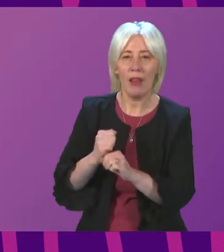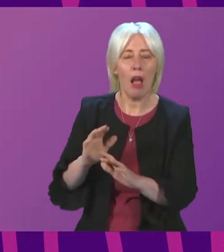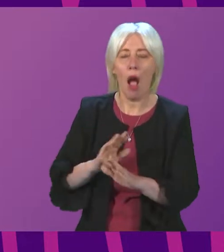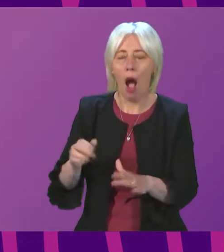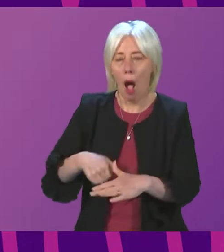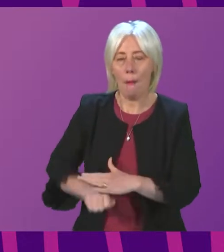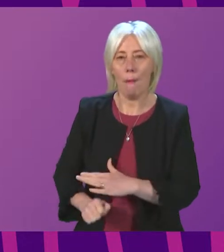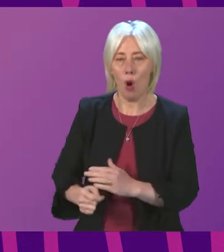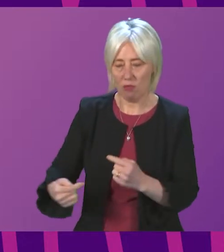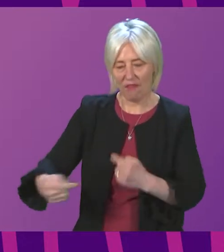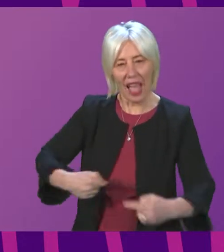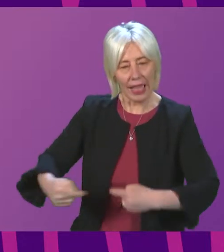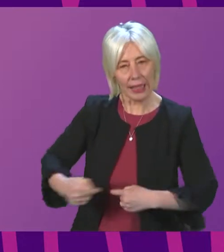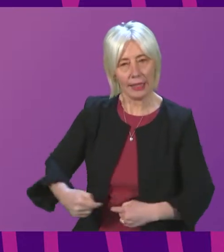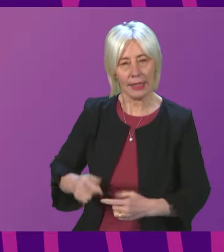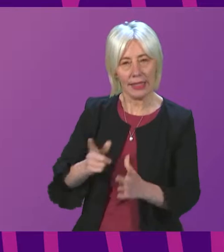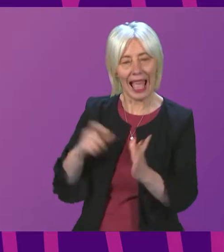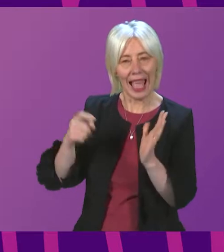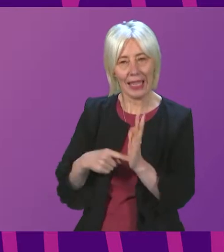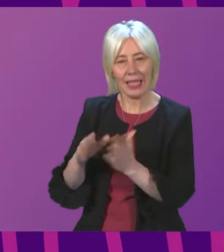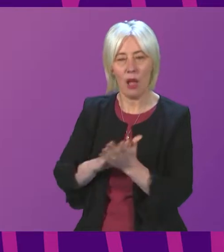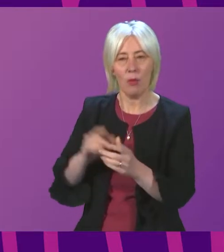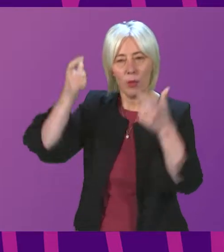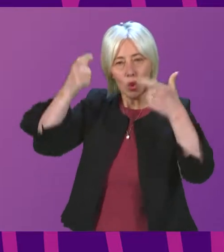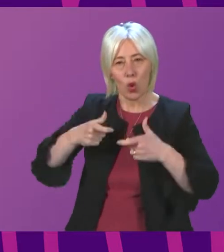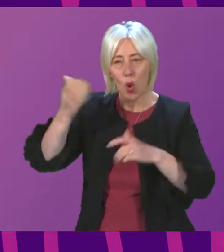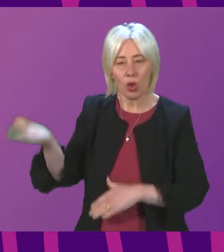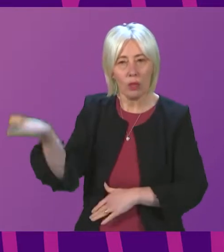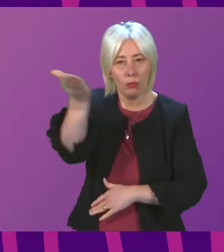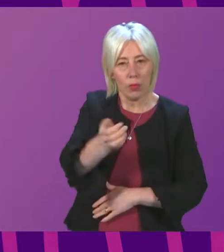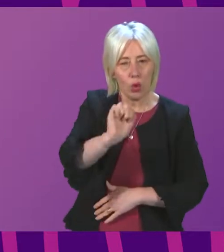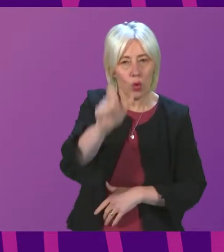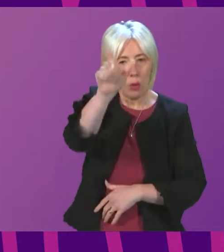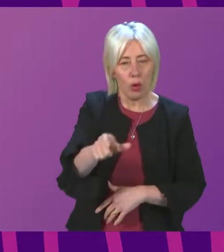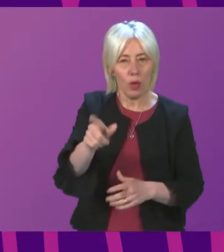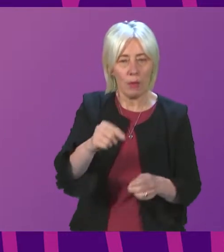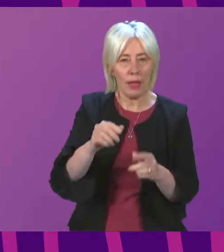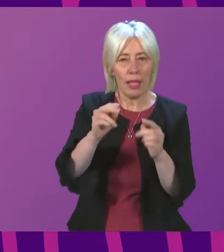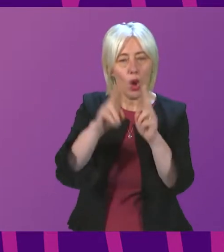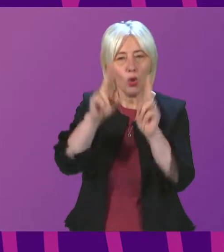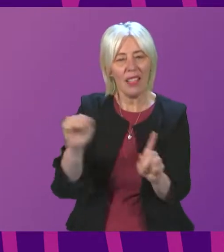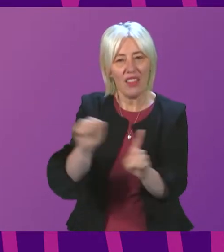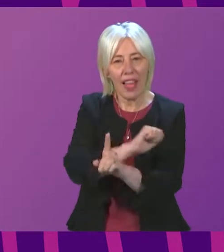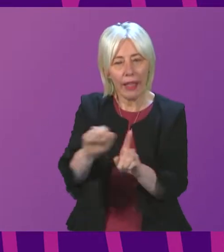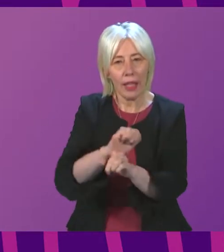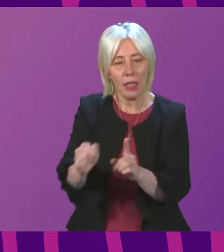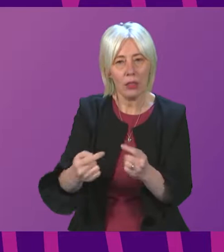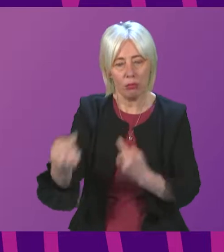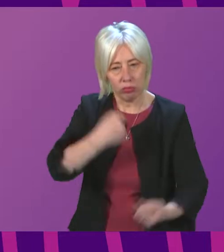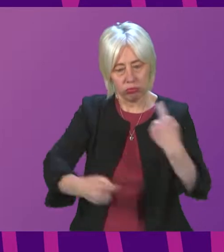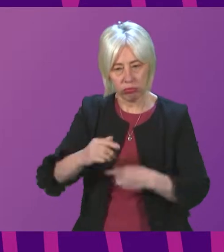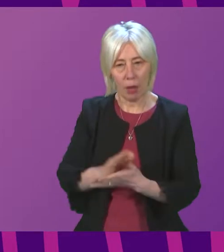act creating a special offence that enables courts to hand down longer sentences for perpetrators of domestic violence which causes